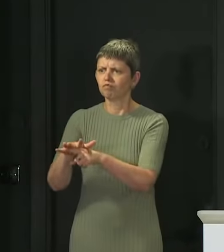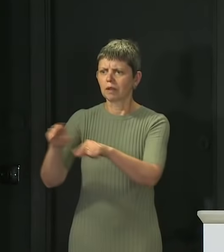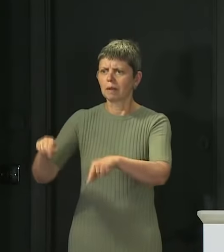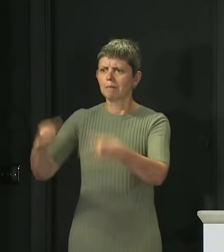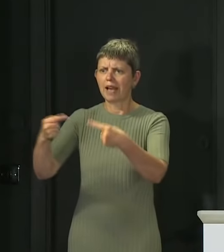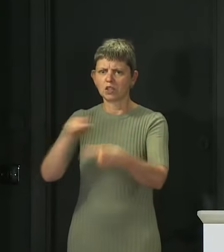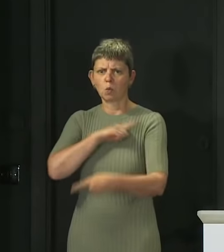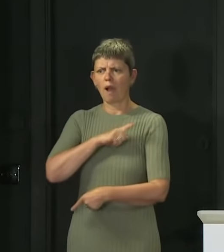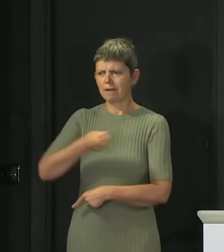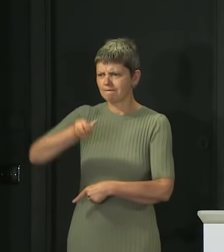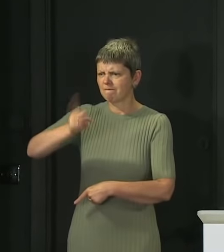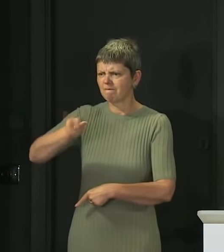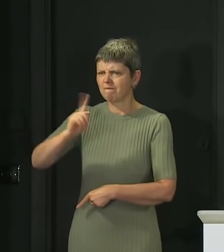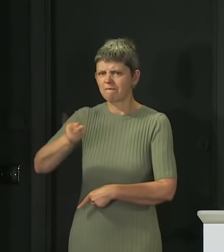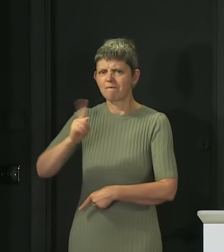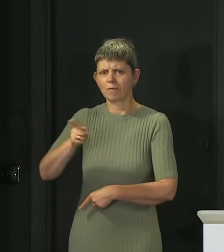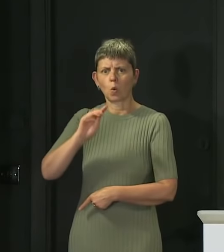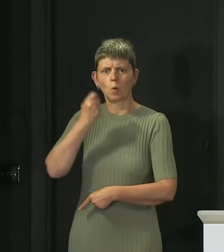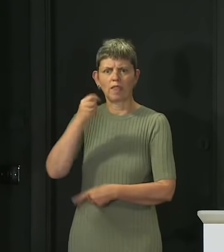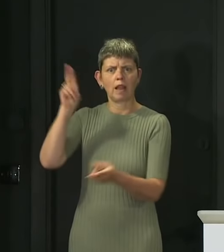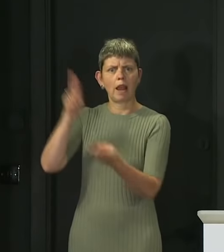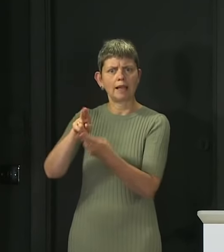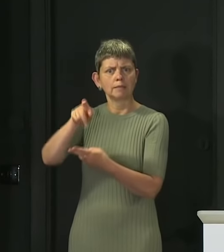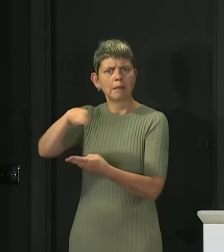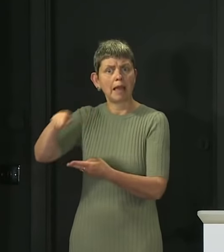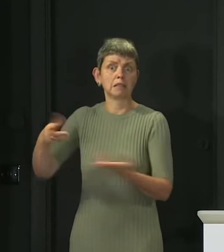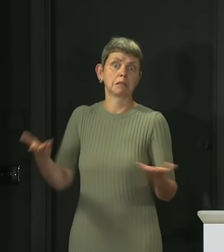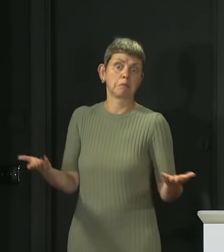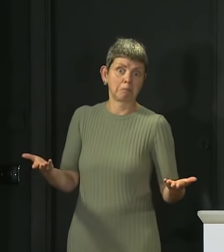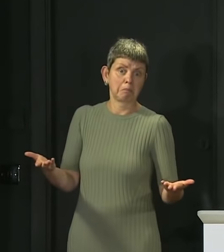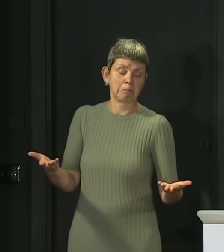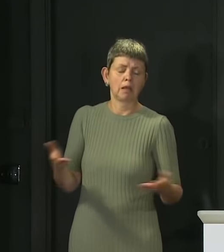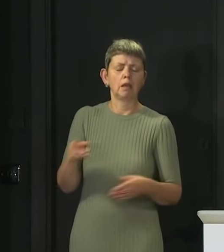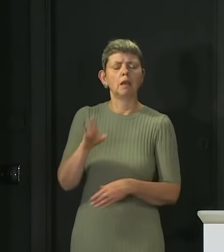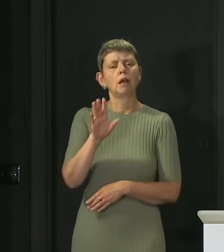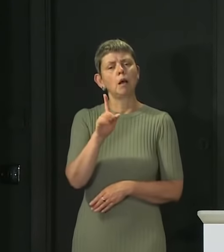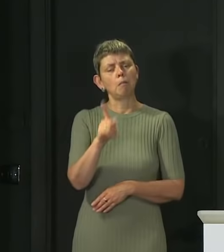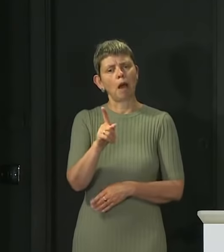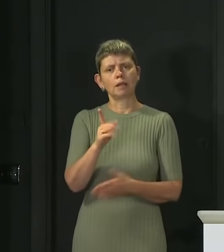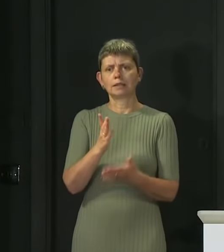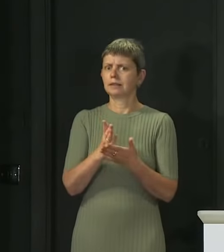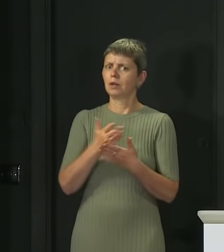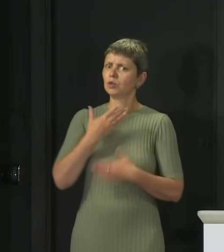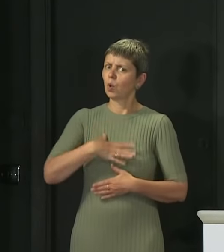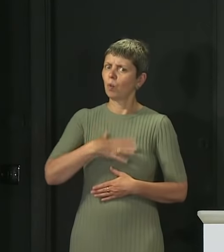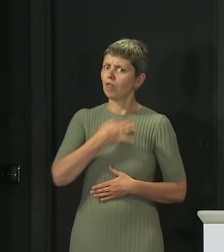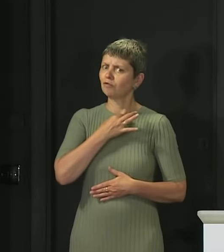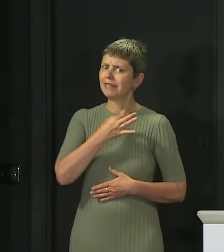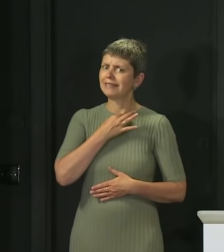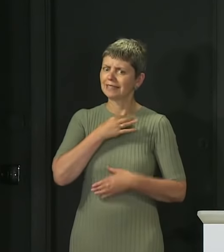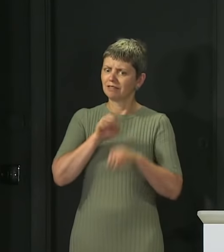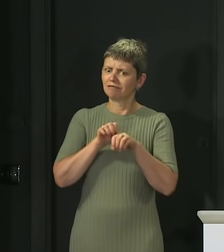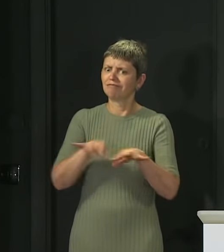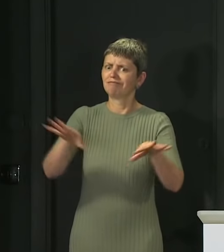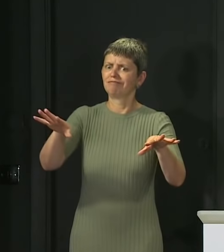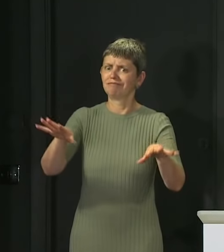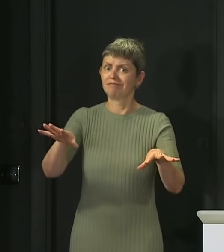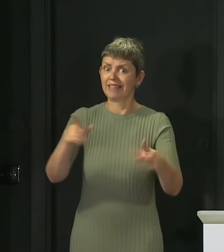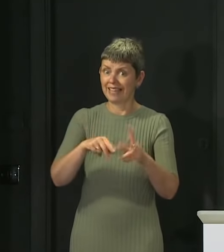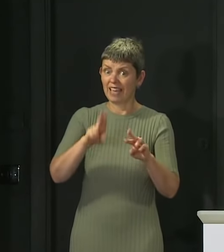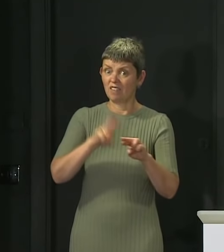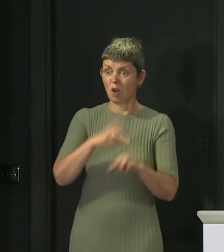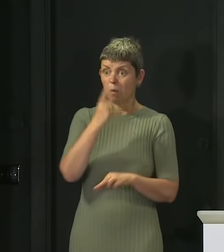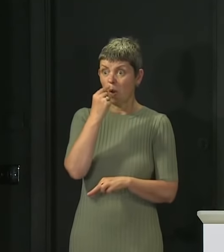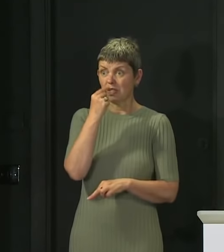it would have been a sanction to have them play with a depleted squad. But my concern is not having this virus spread. And if there is even the merest